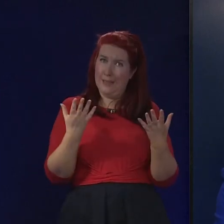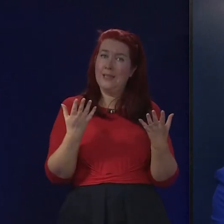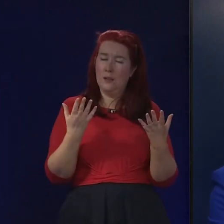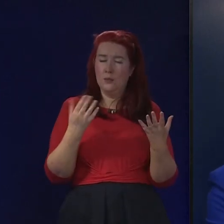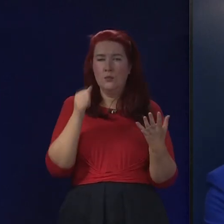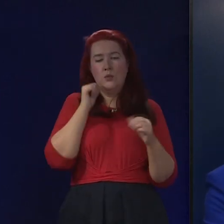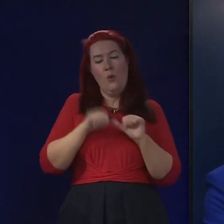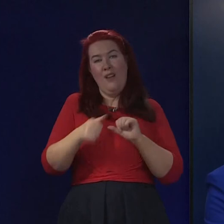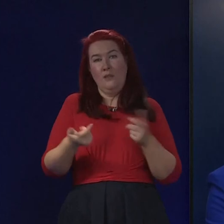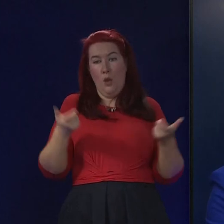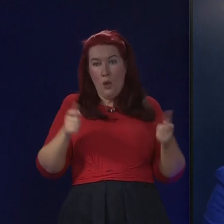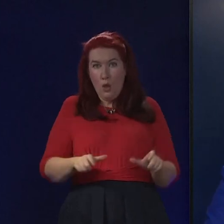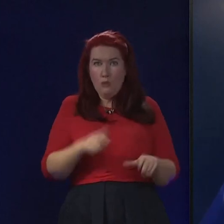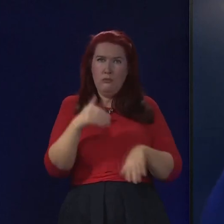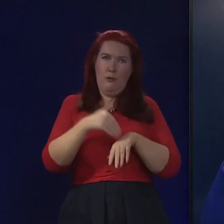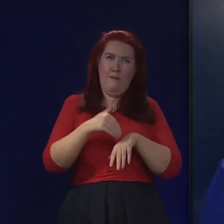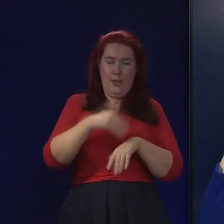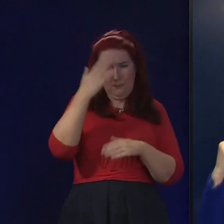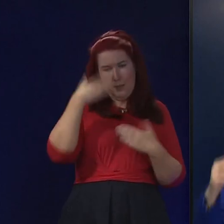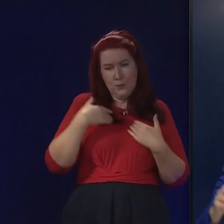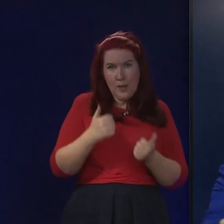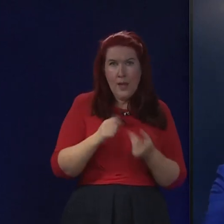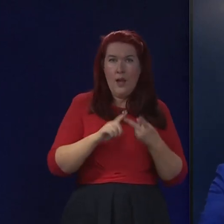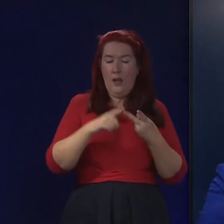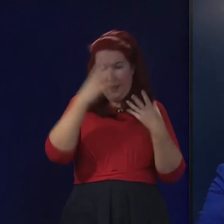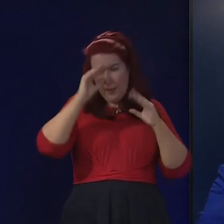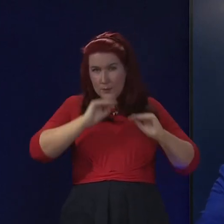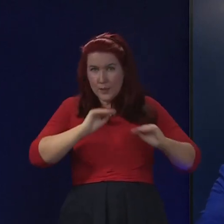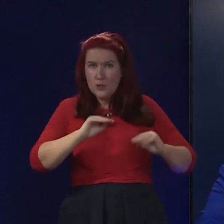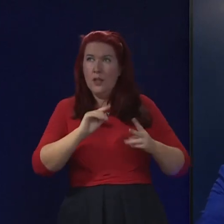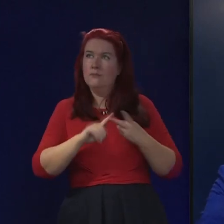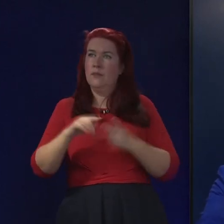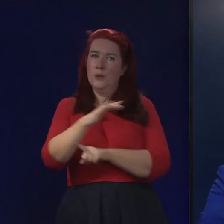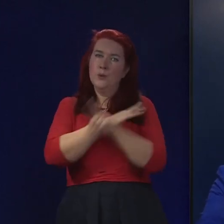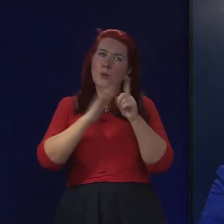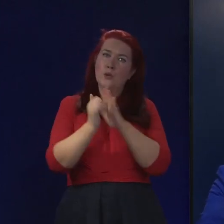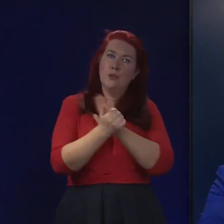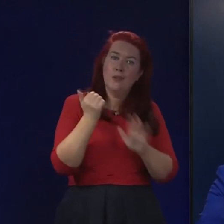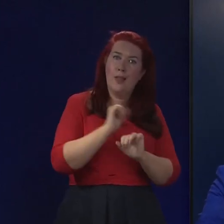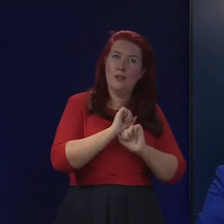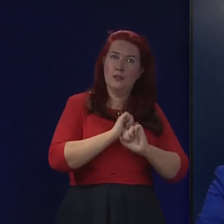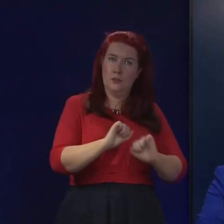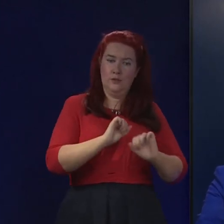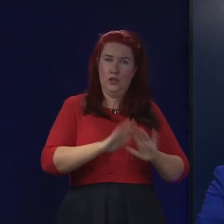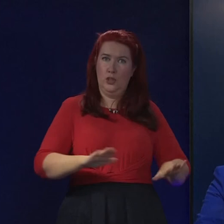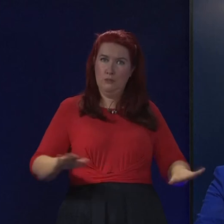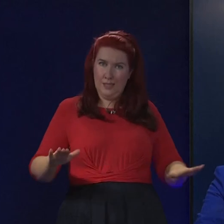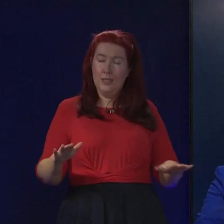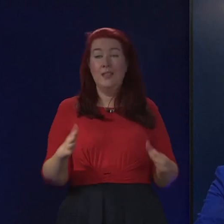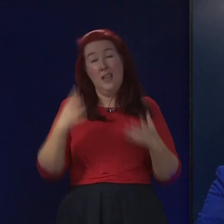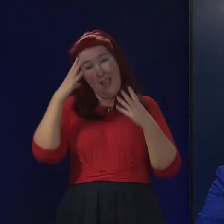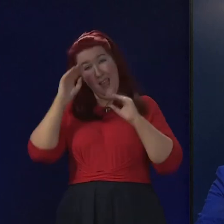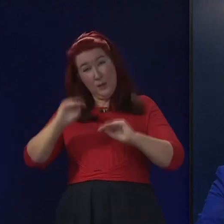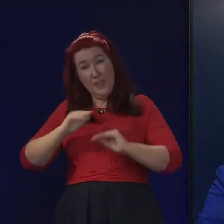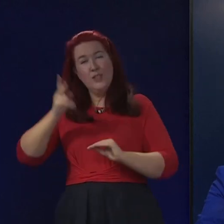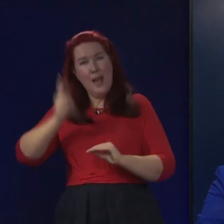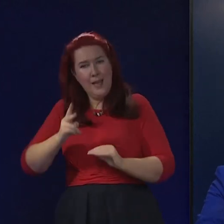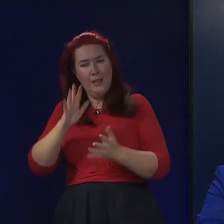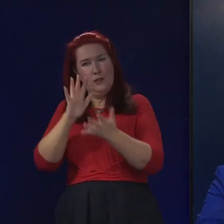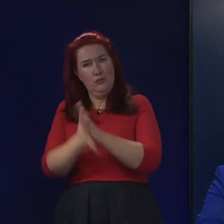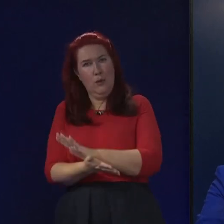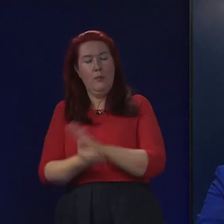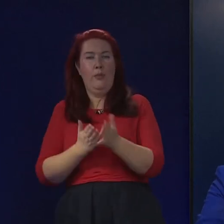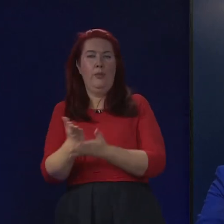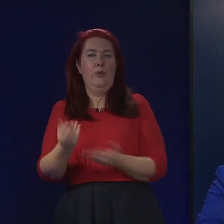mental health, education and social skills of children, the concerns that are around there. Education has now been disrupted again by